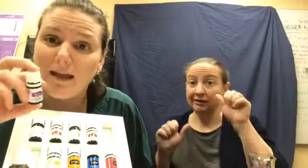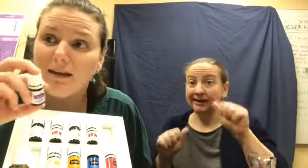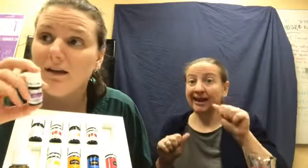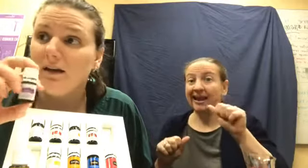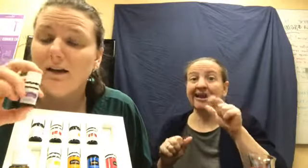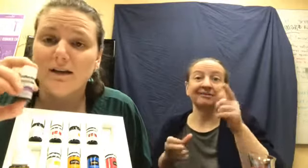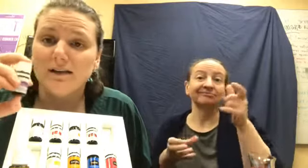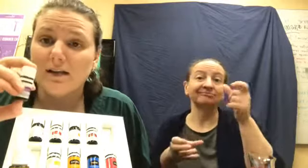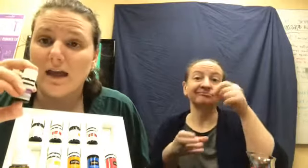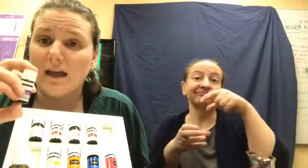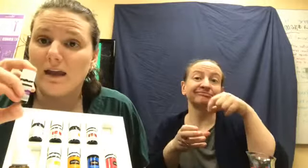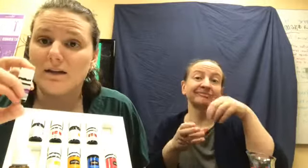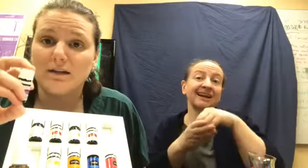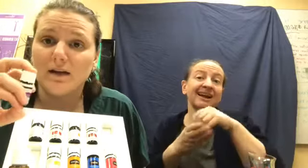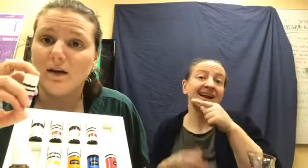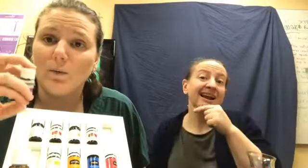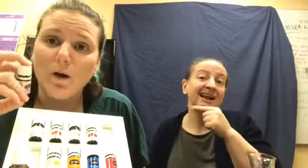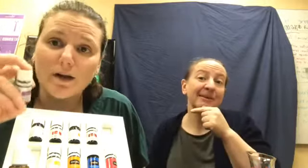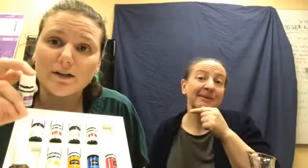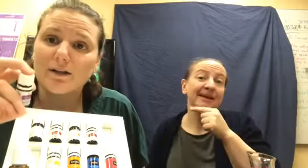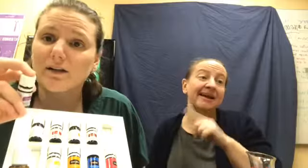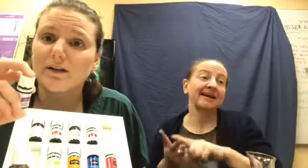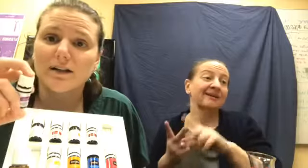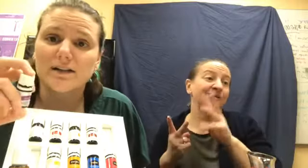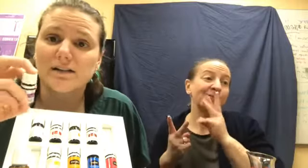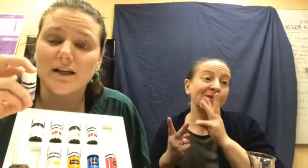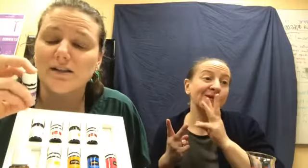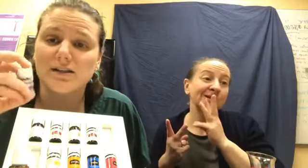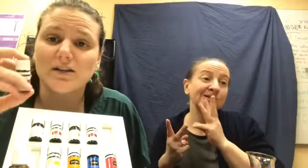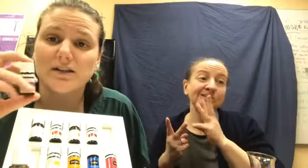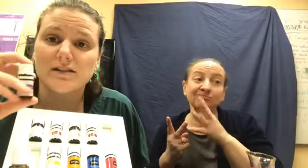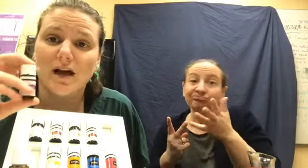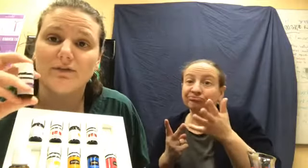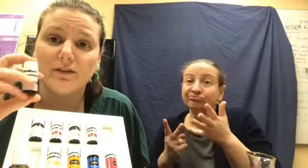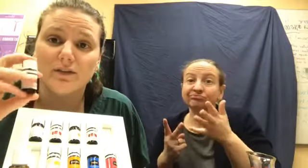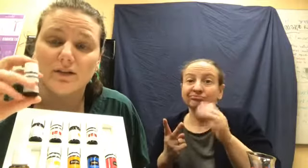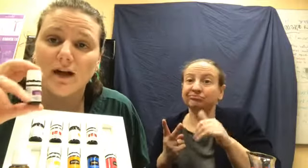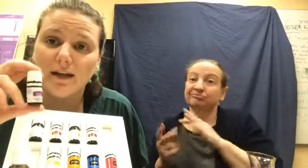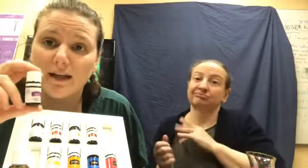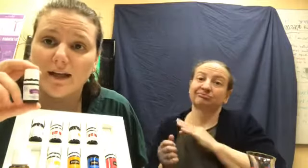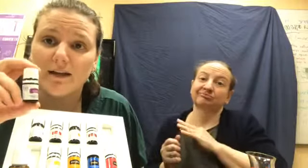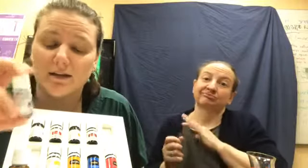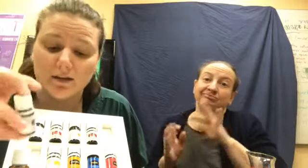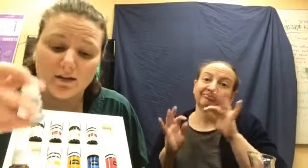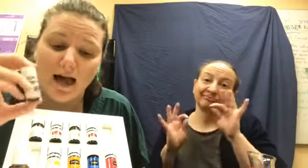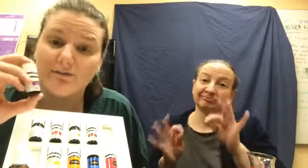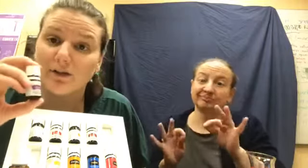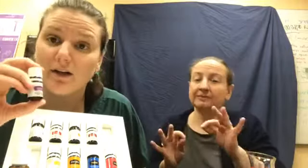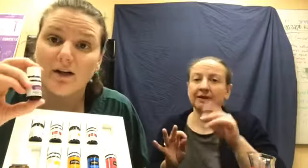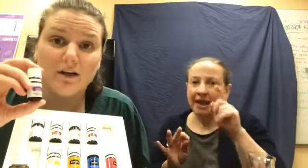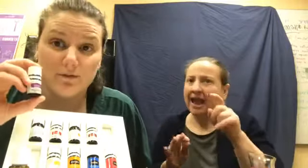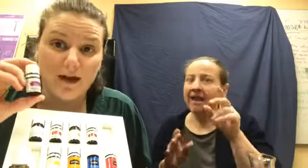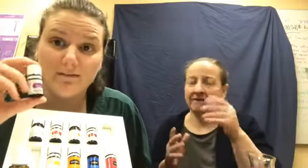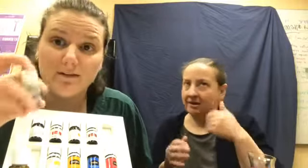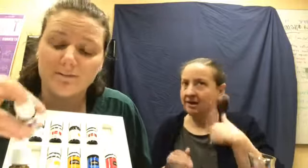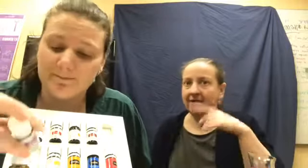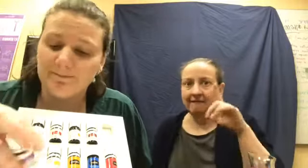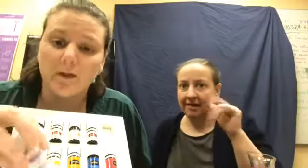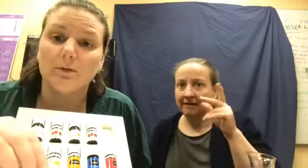and, uh, water. It's, it's just good stuff. You, you gotta get your lavender. If you haven't, you